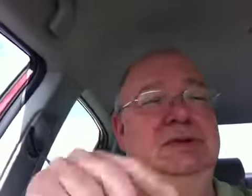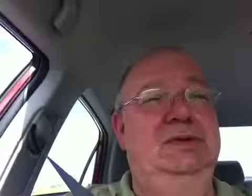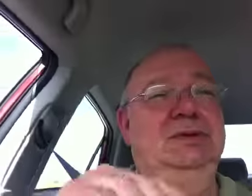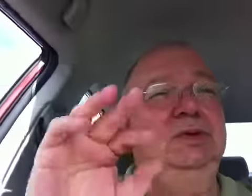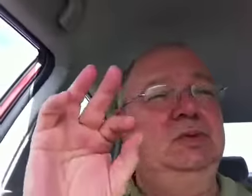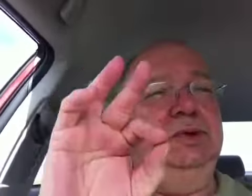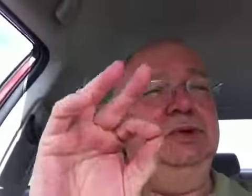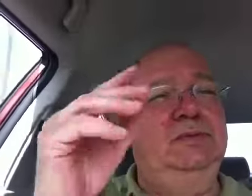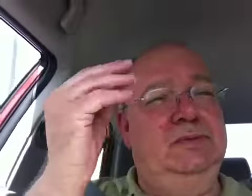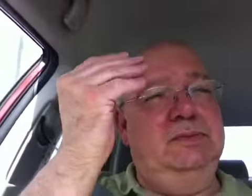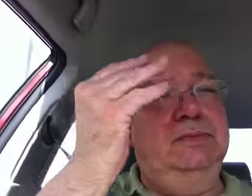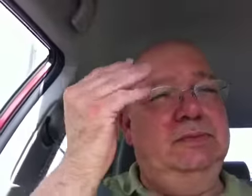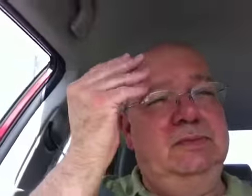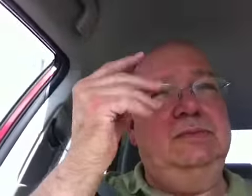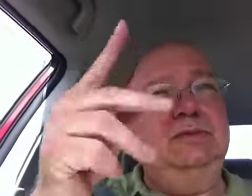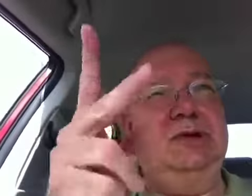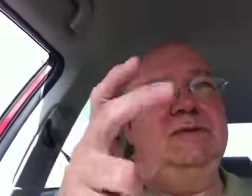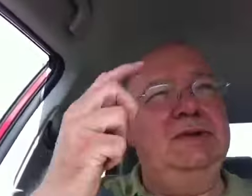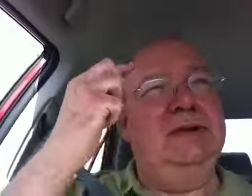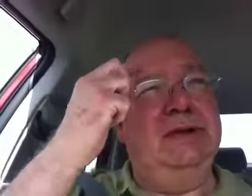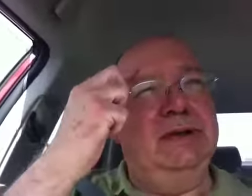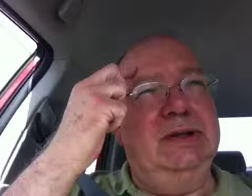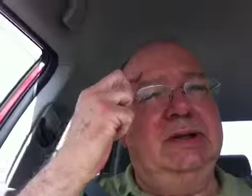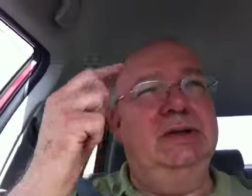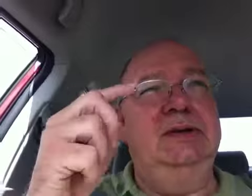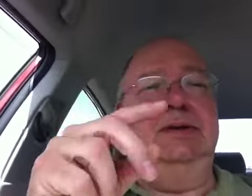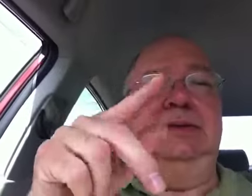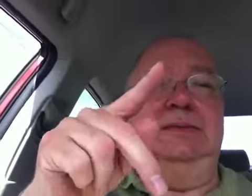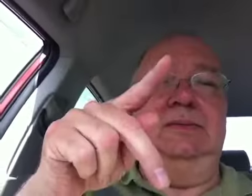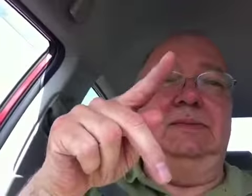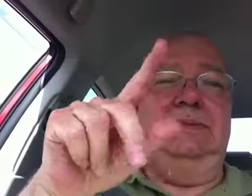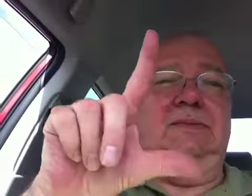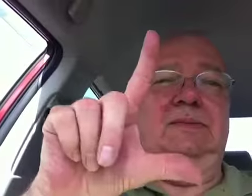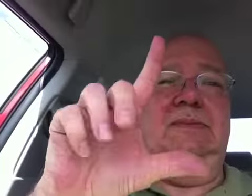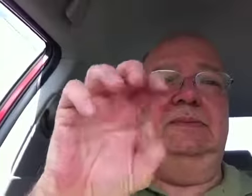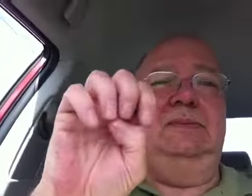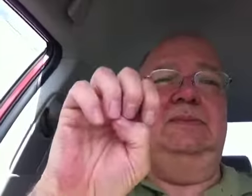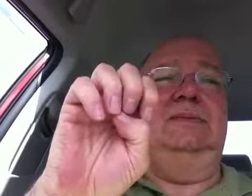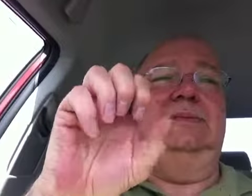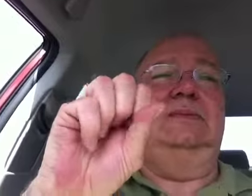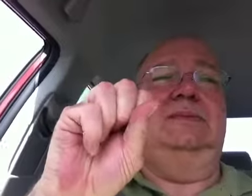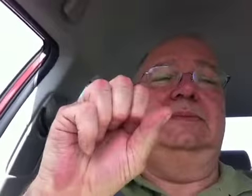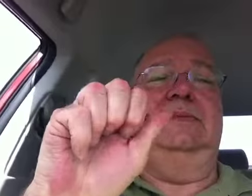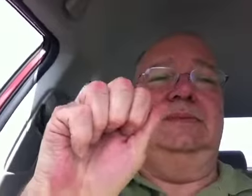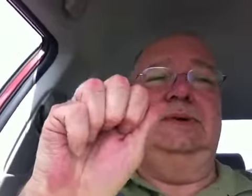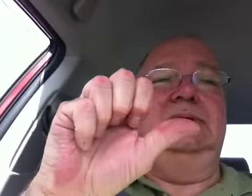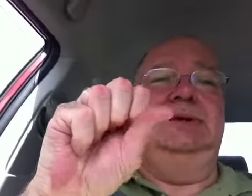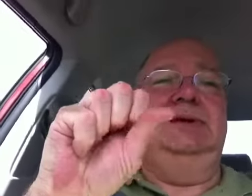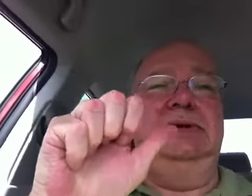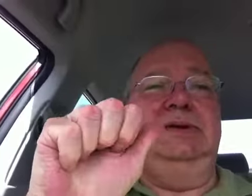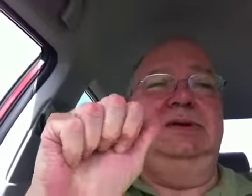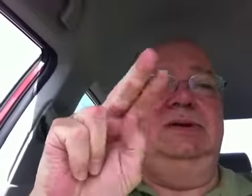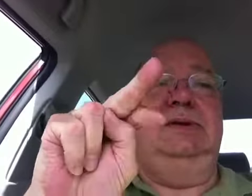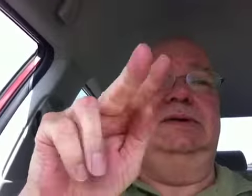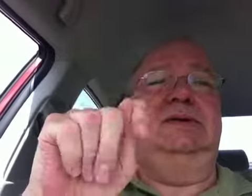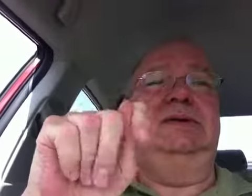free fuel for those who are going above and beyond for their communities. We'll make someone new now at TanksOfDanks.com. Cenex, our energy comes through.